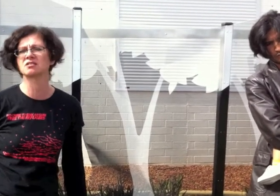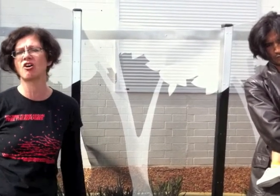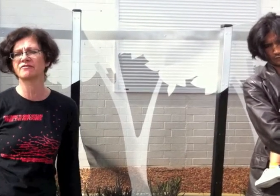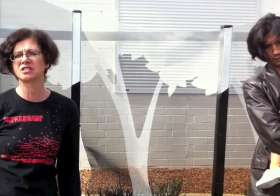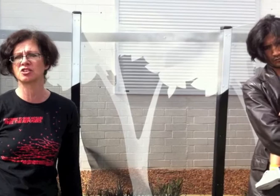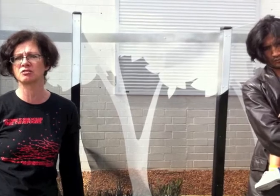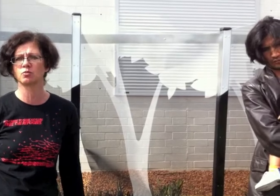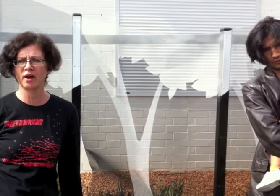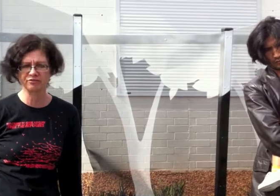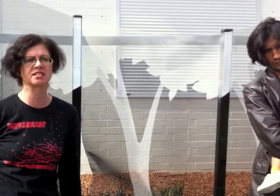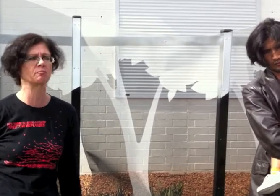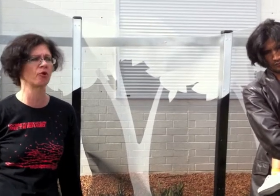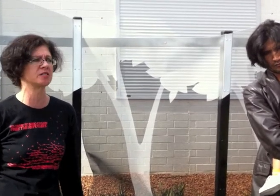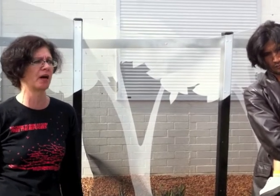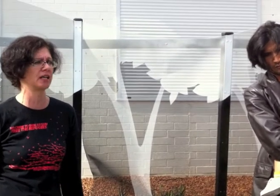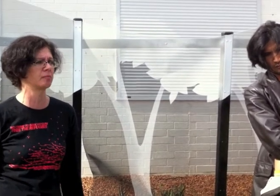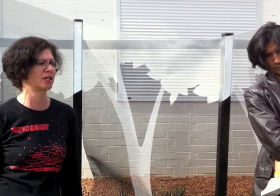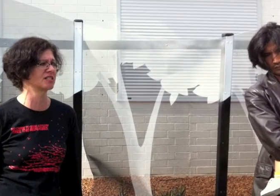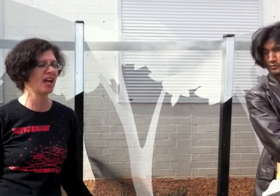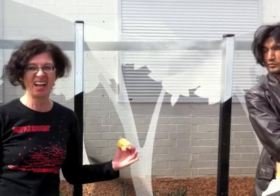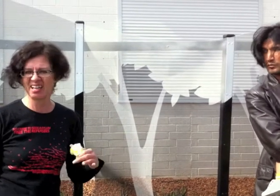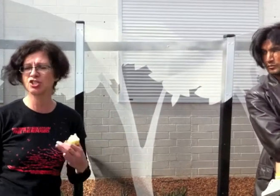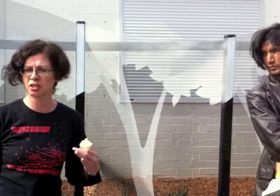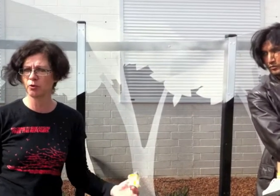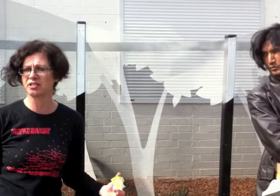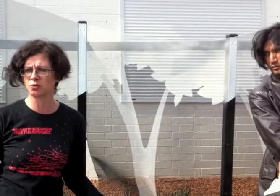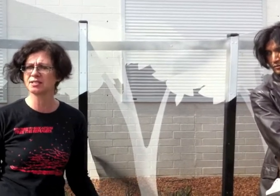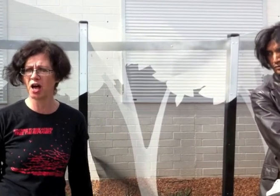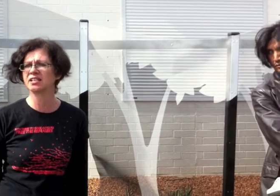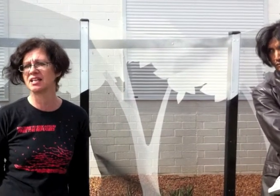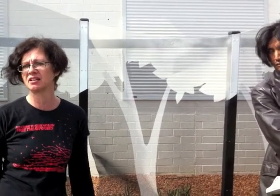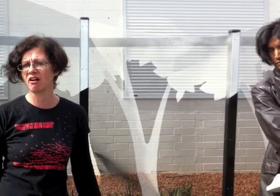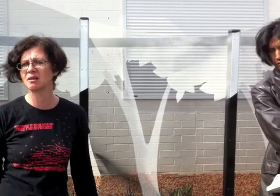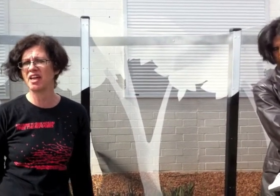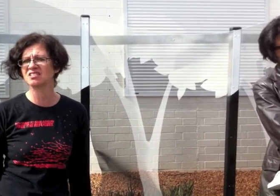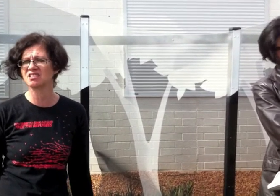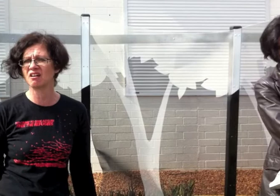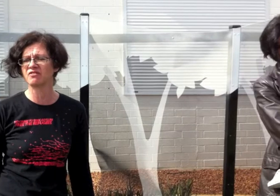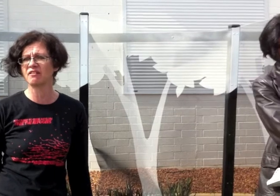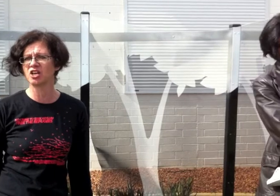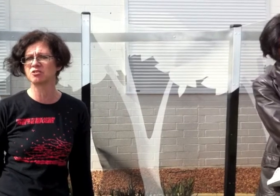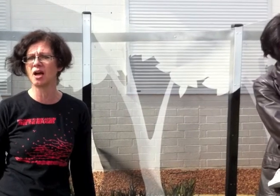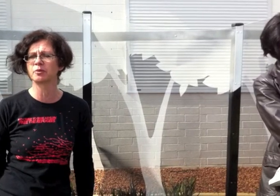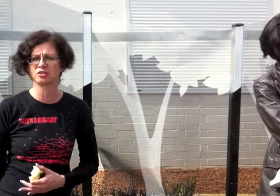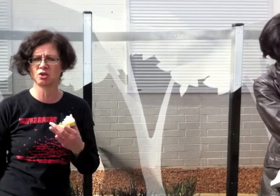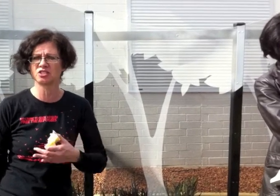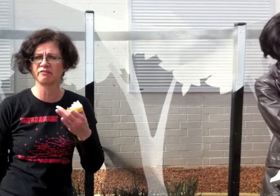officers referencing boys by numbers and actually boys responding on the basis of those numbers. So it's